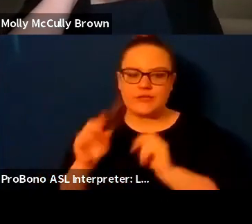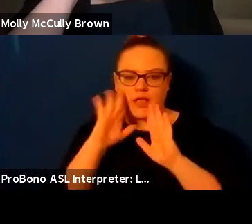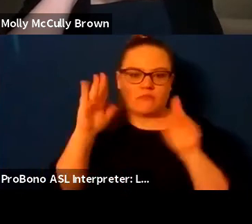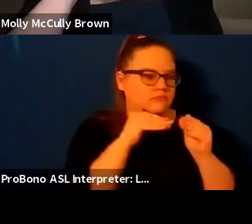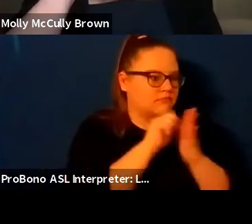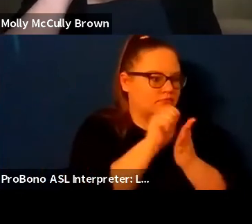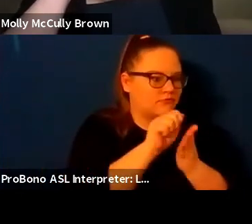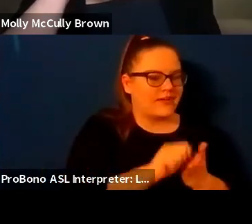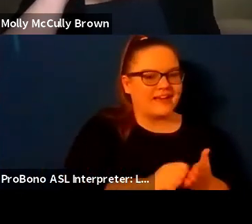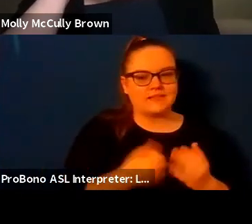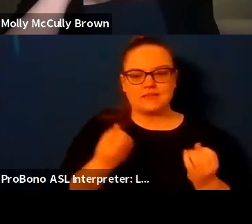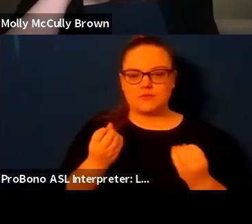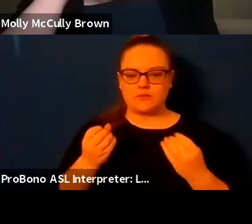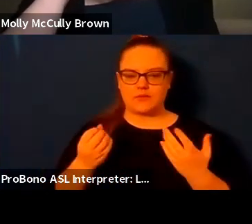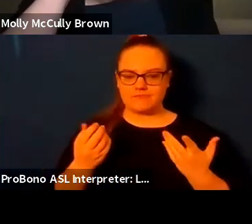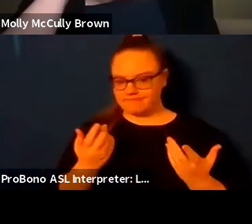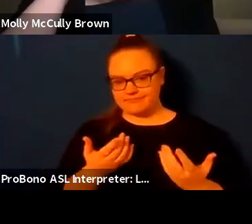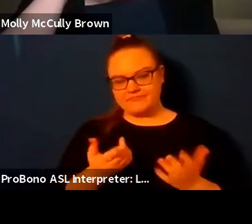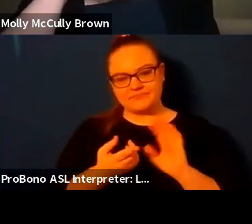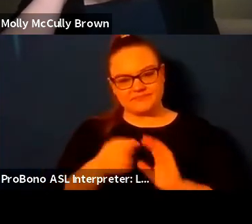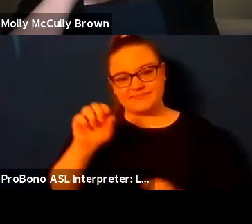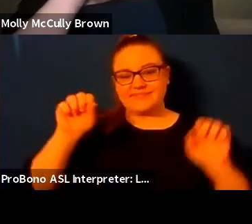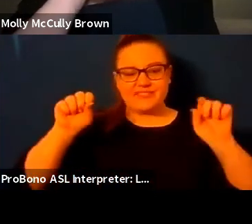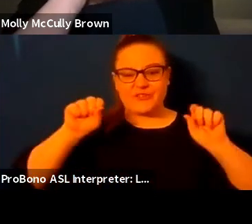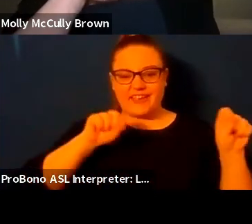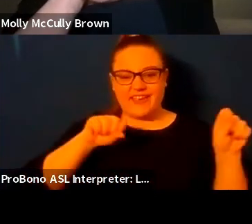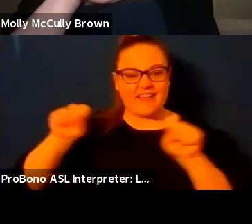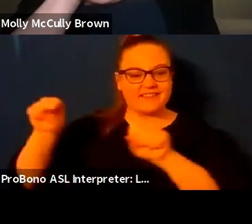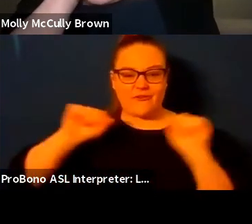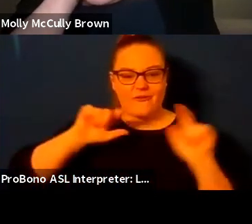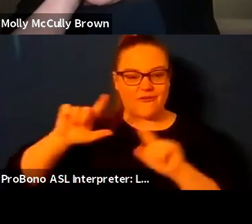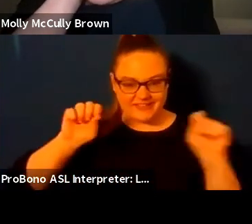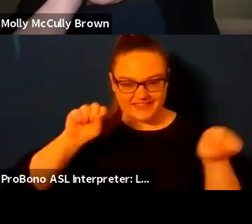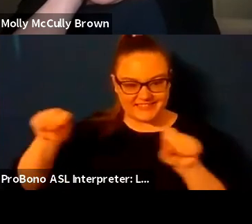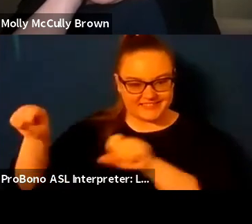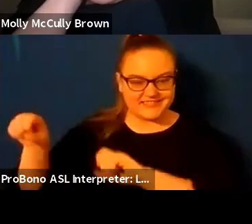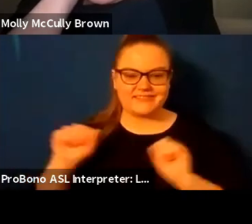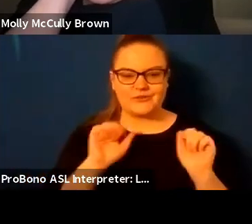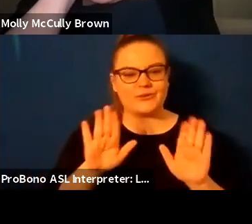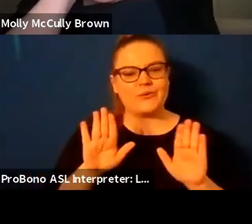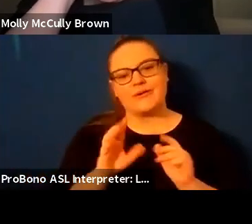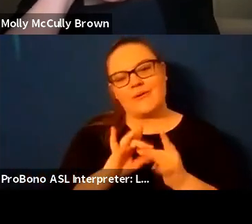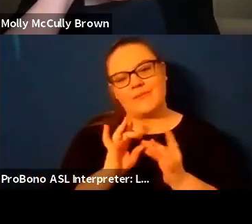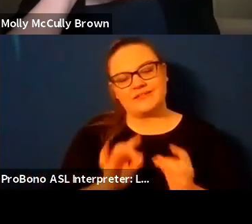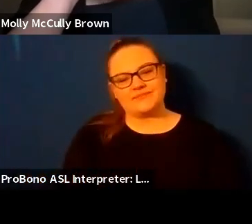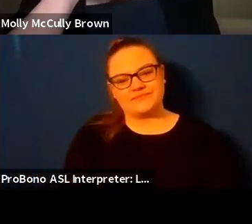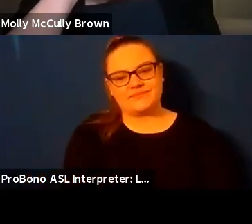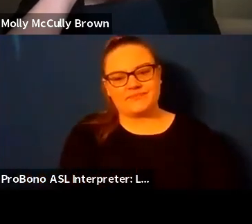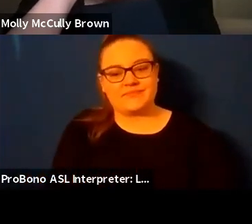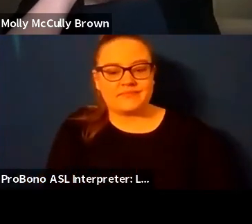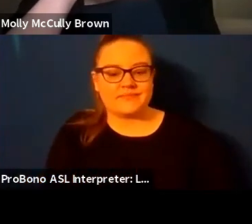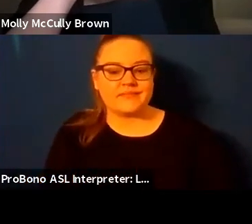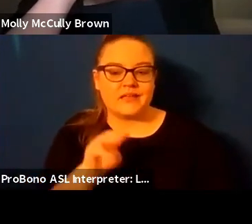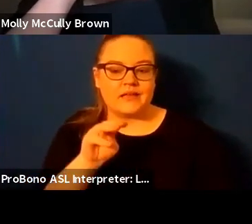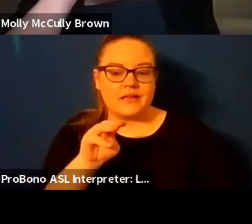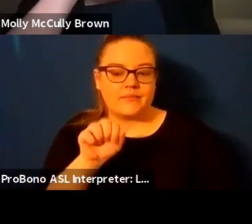struggling so i'm just yes to everything we have just a few minutes left